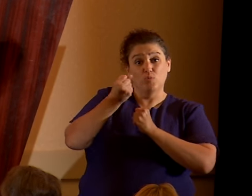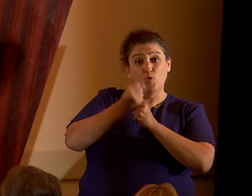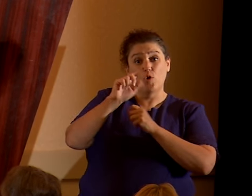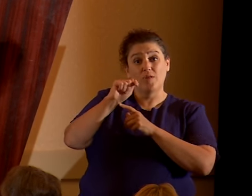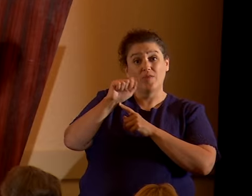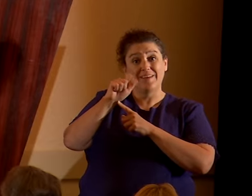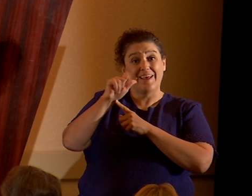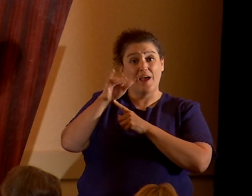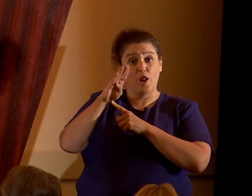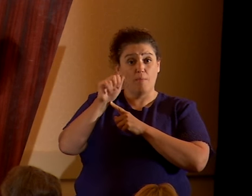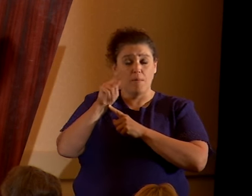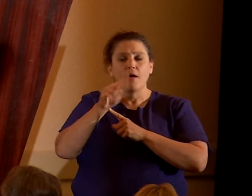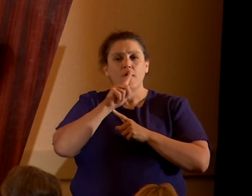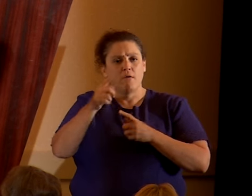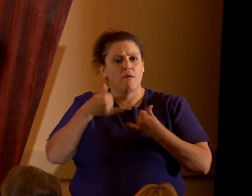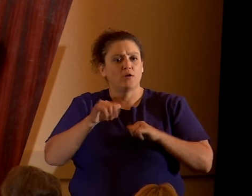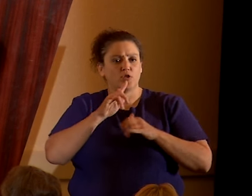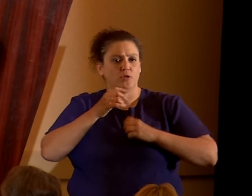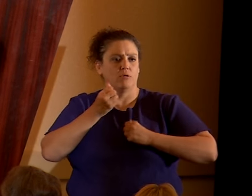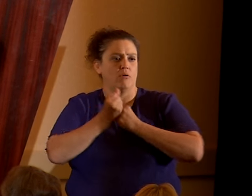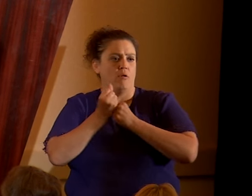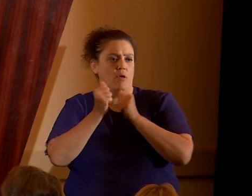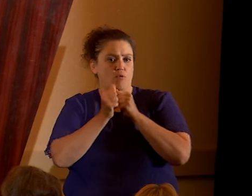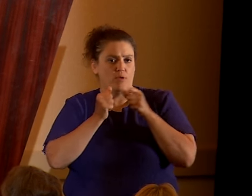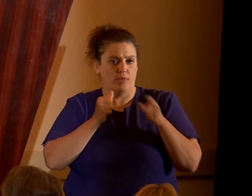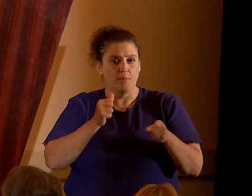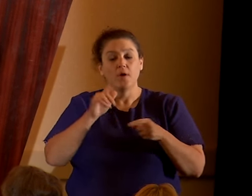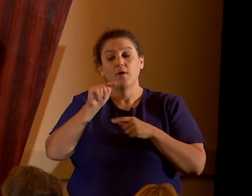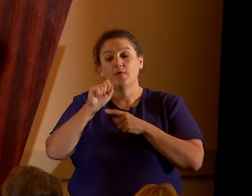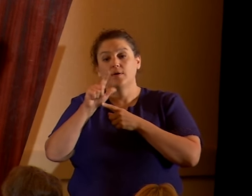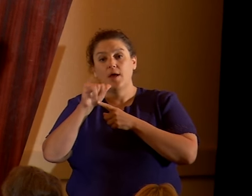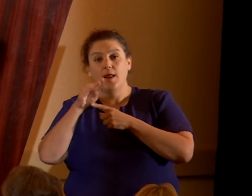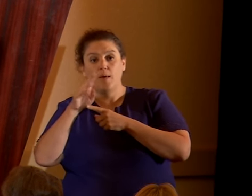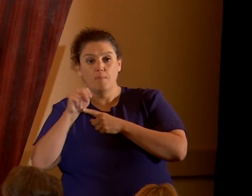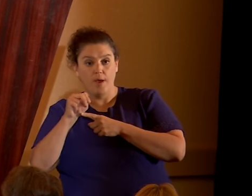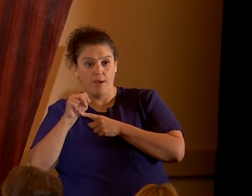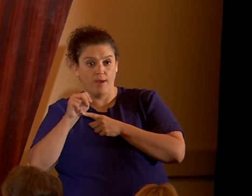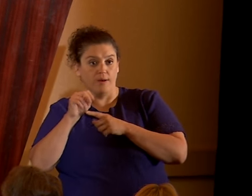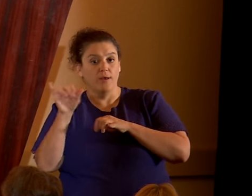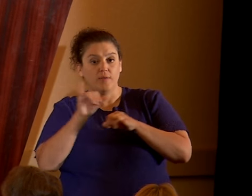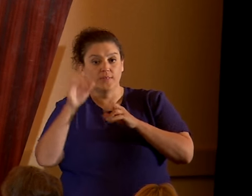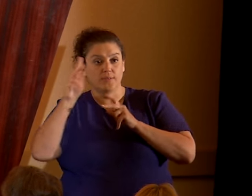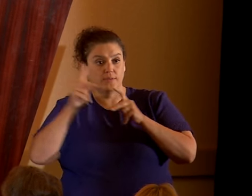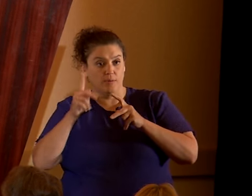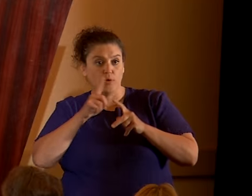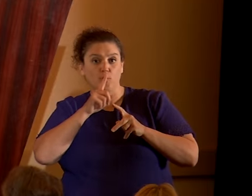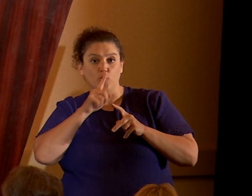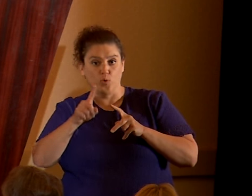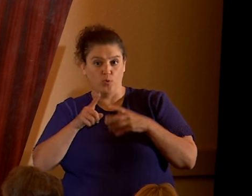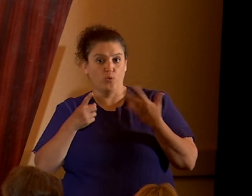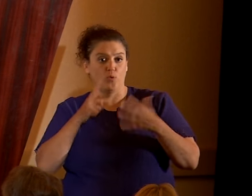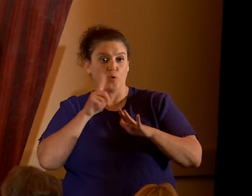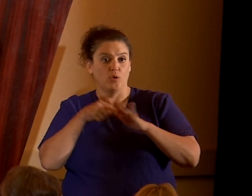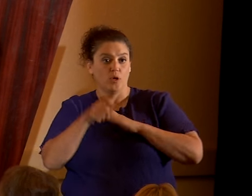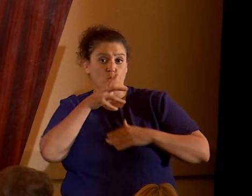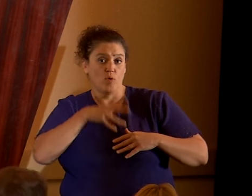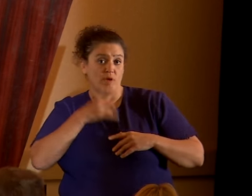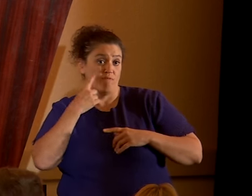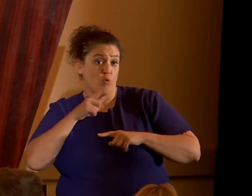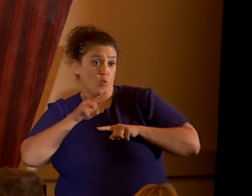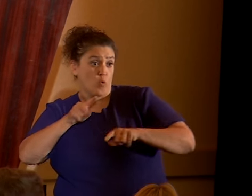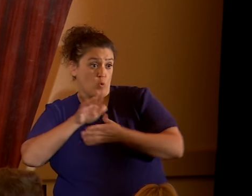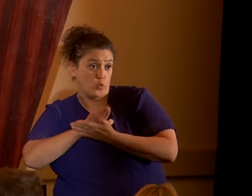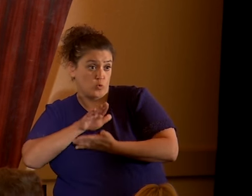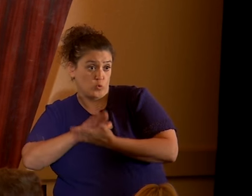during the Cold War are still allies with them. The Taliban, the same guys who threw acid at women for going to school, and the same guys who shot